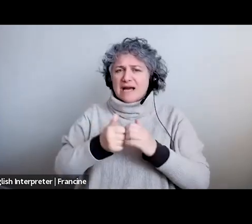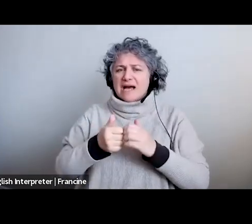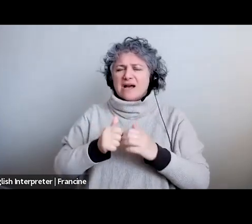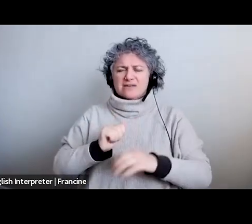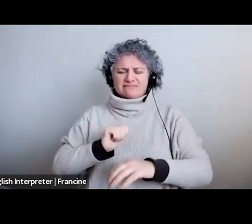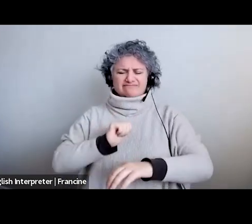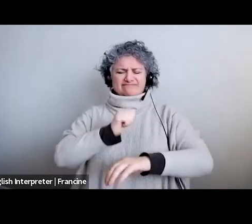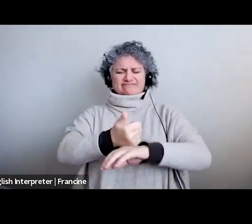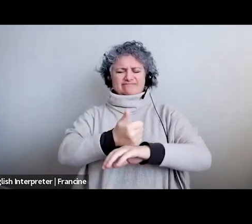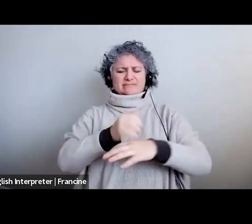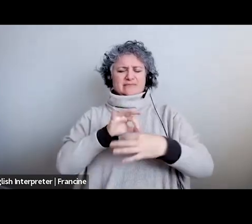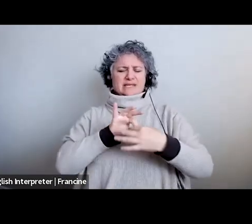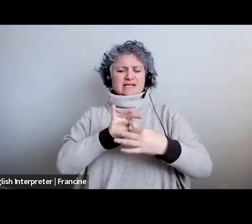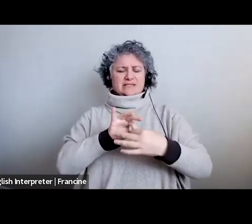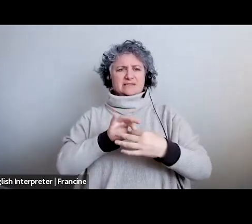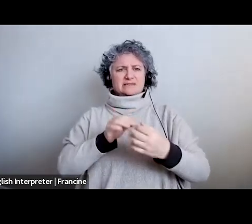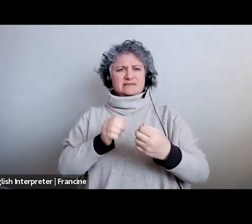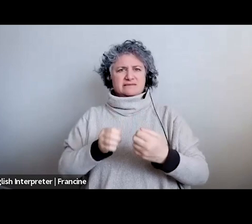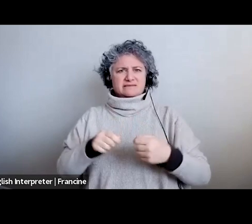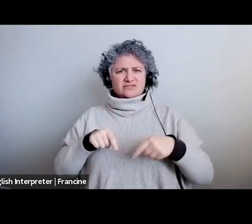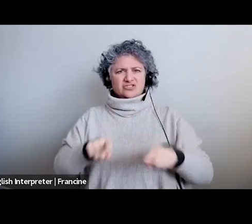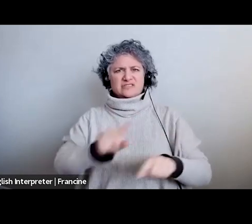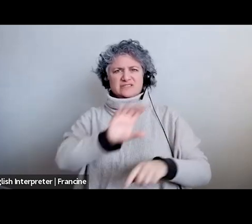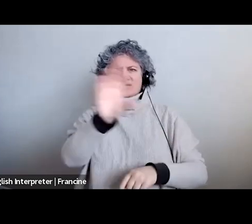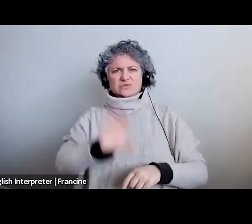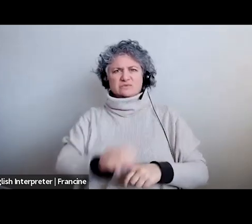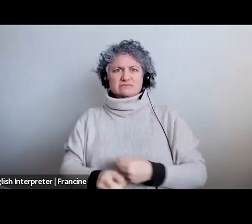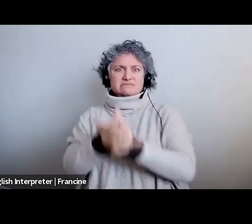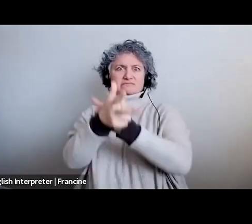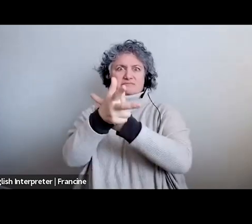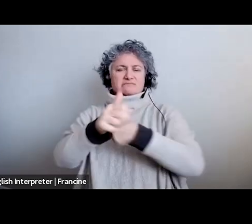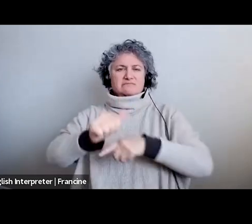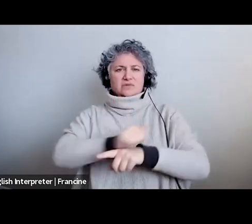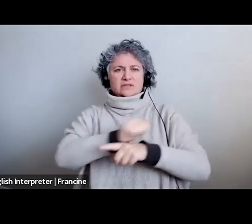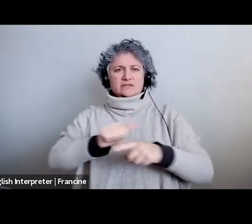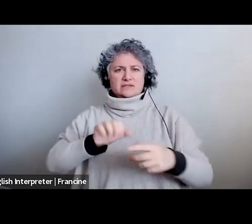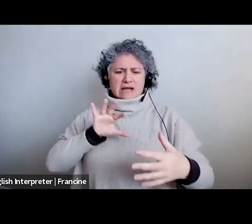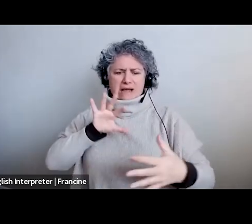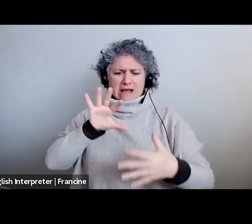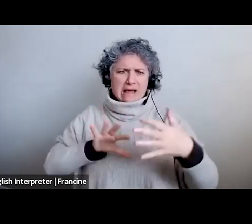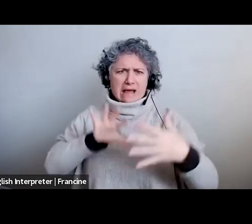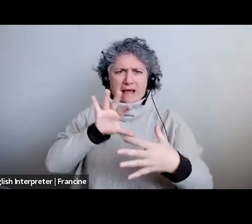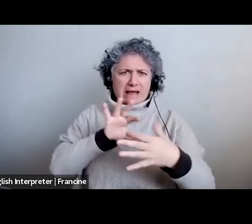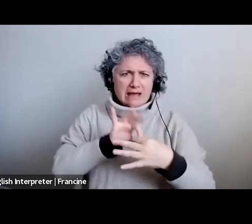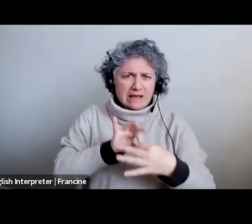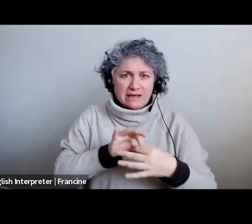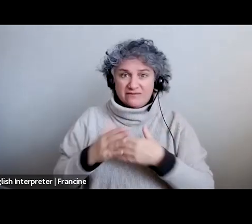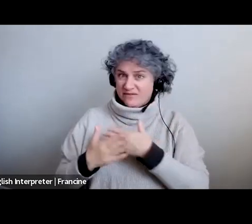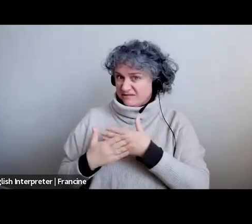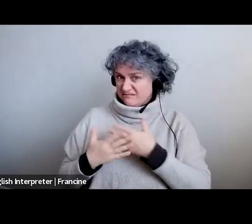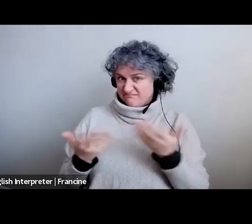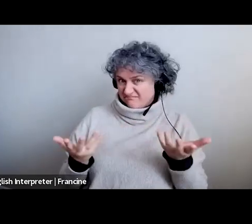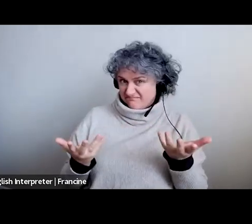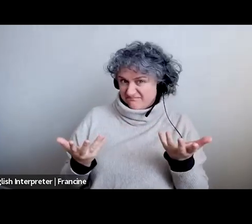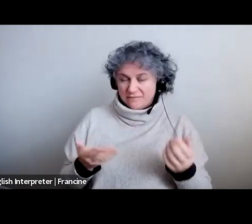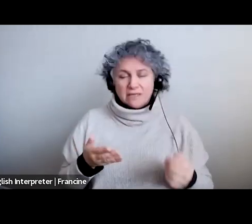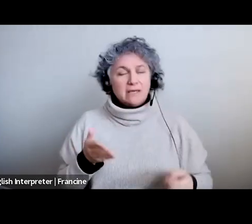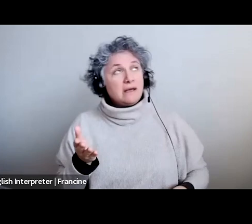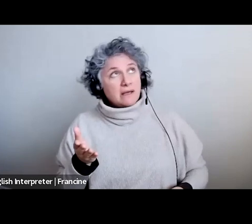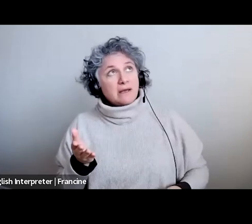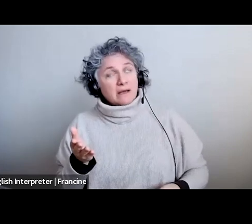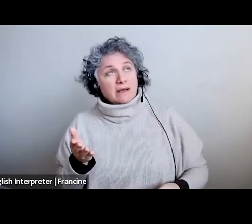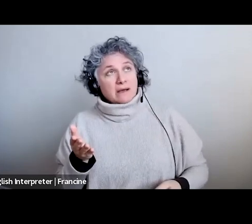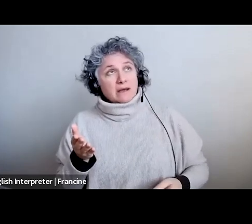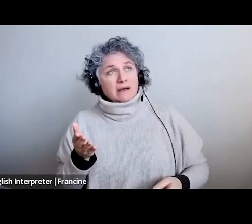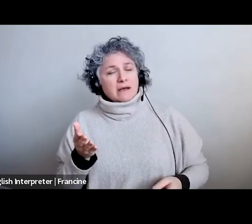in a zoom audition um look just